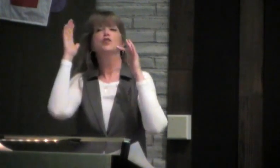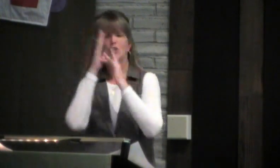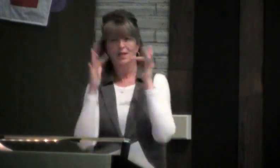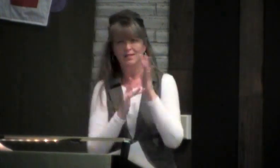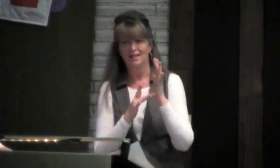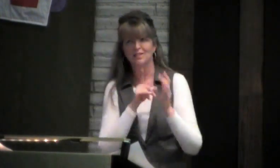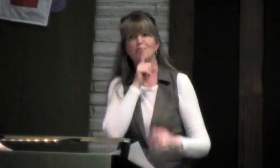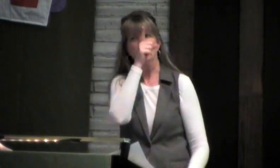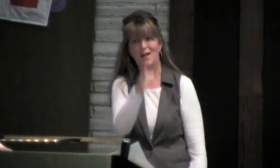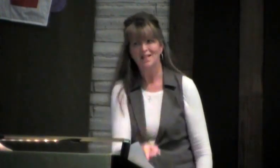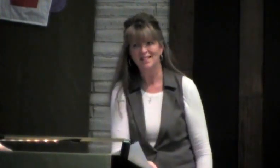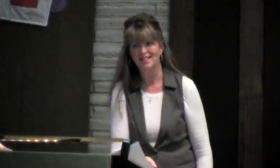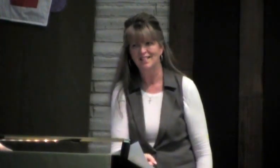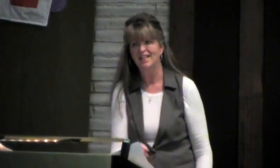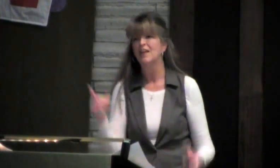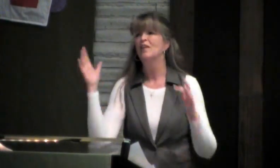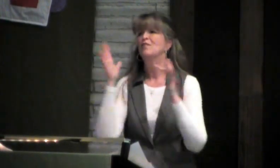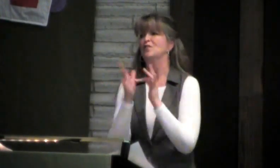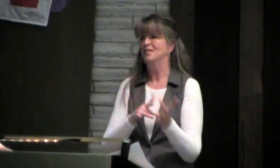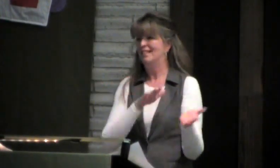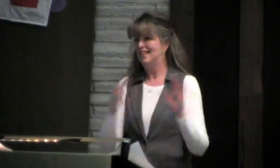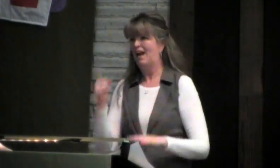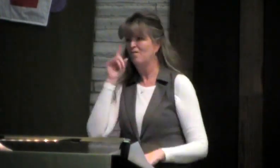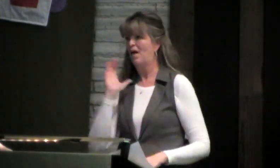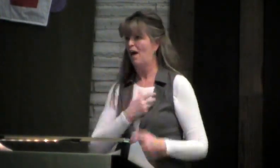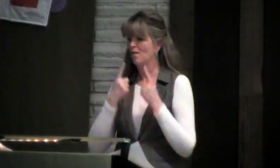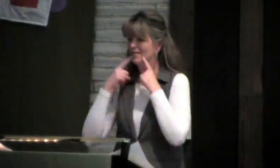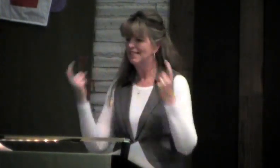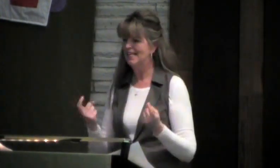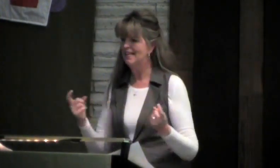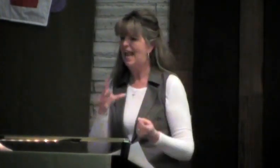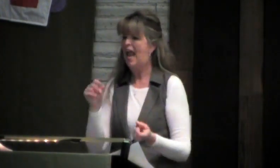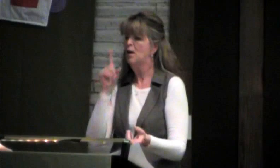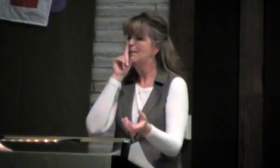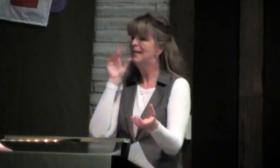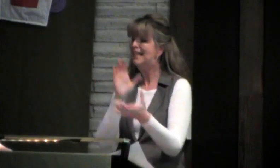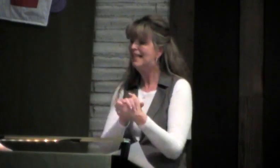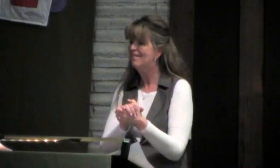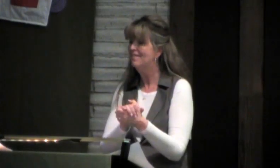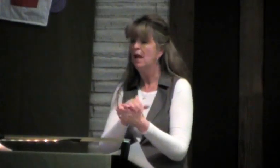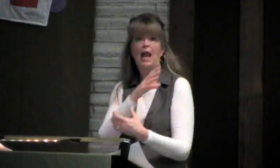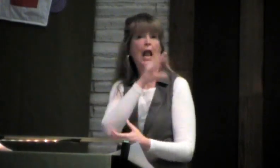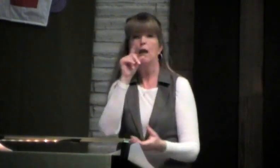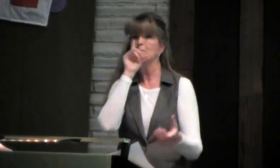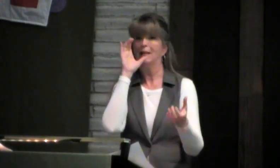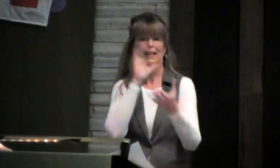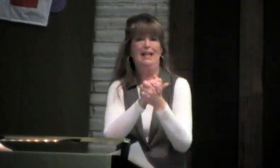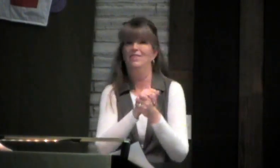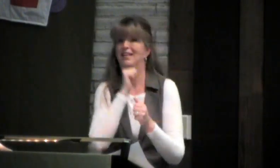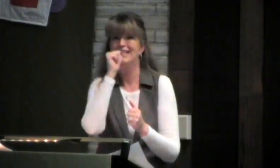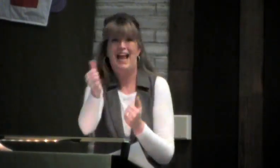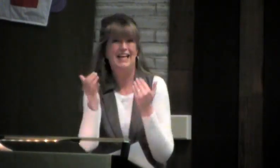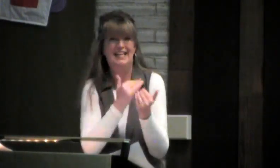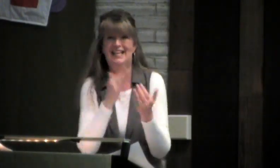ourselves that Jesus is real, that Jesus truly died for our sins, and believe.